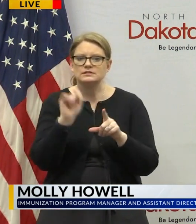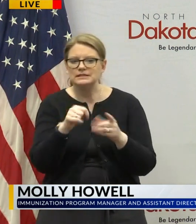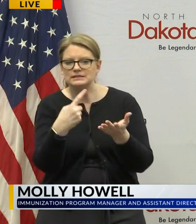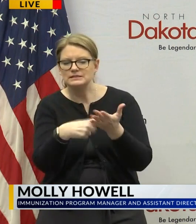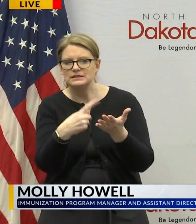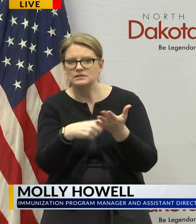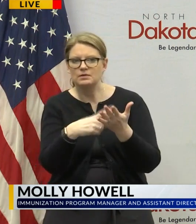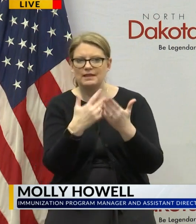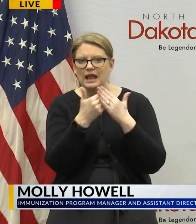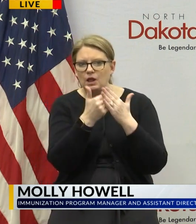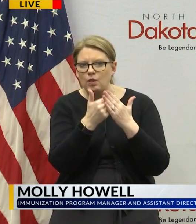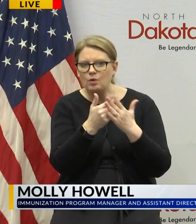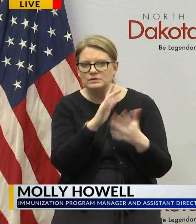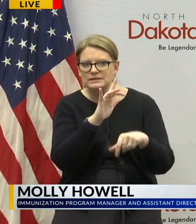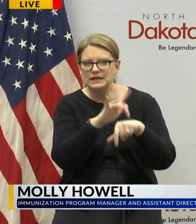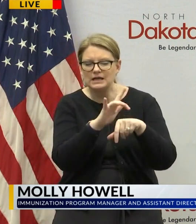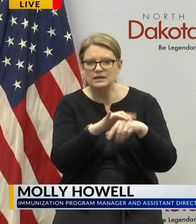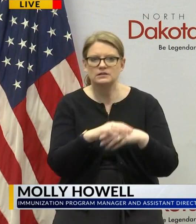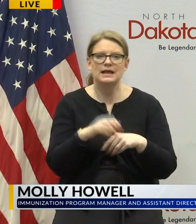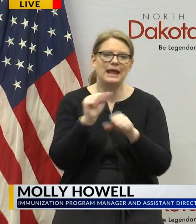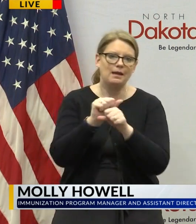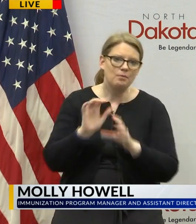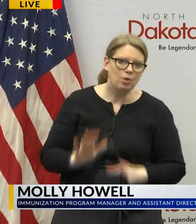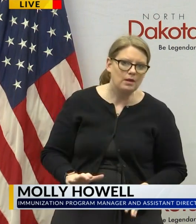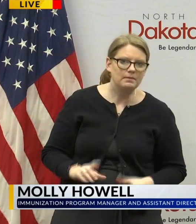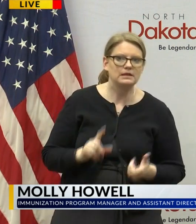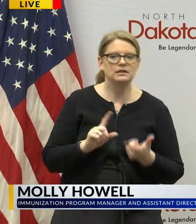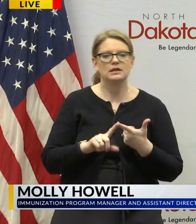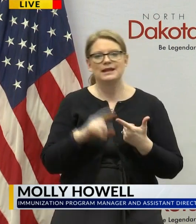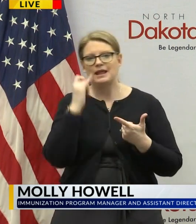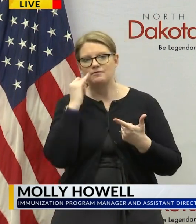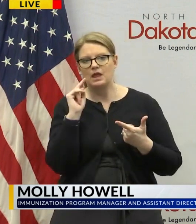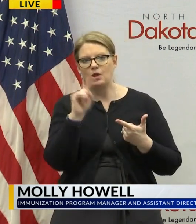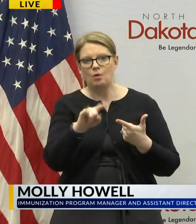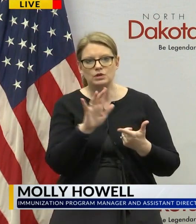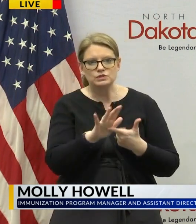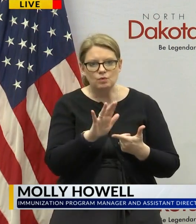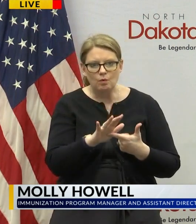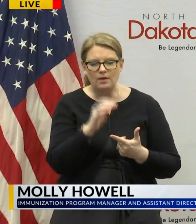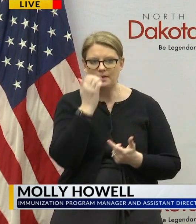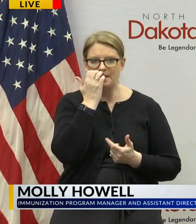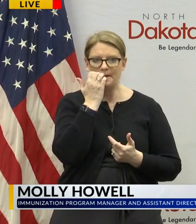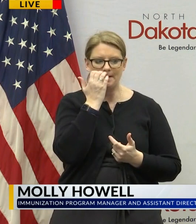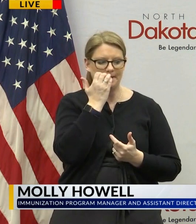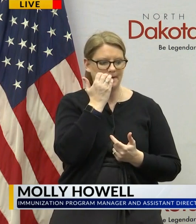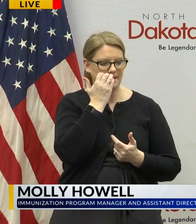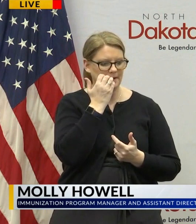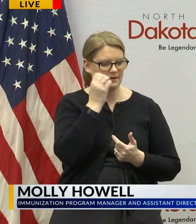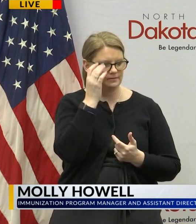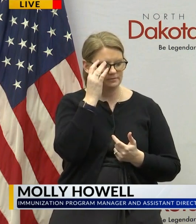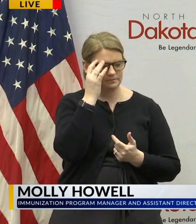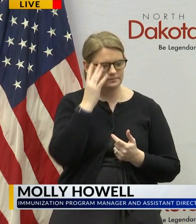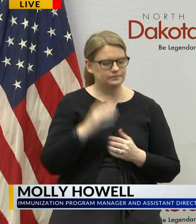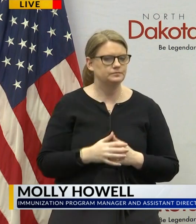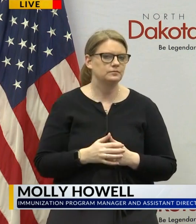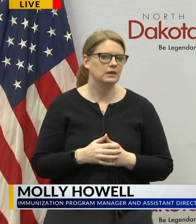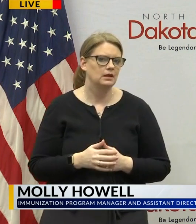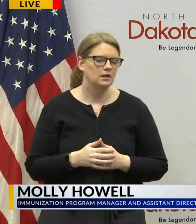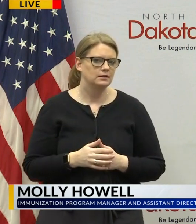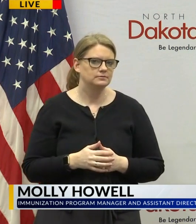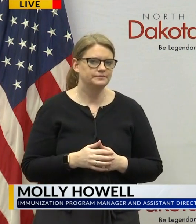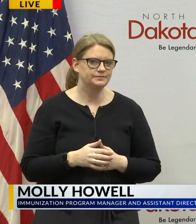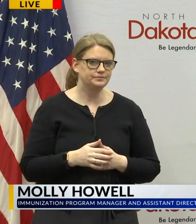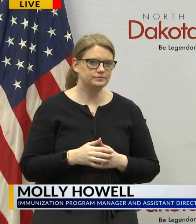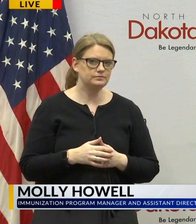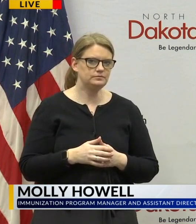we also get their employment if they attend school anything like that and and then when we